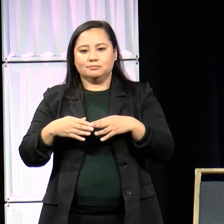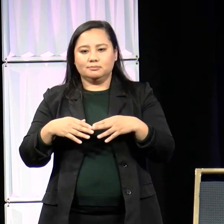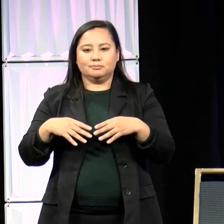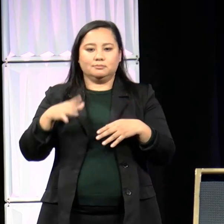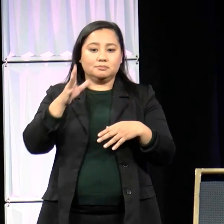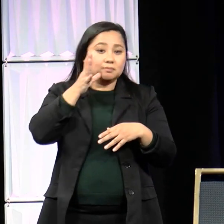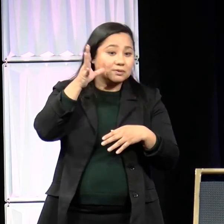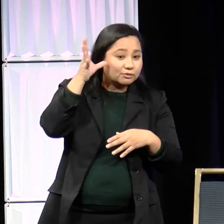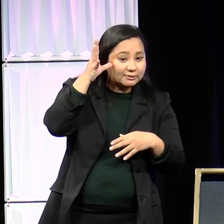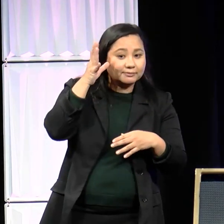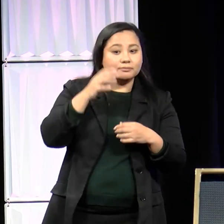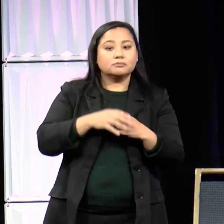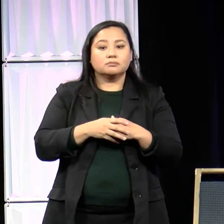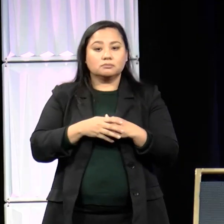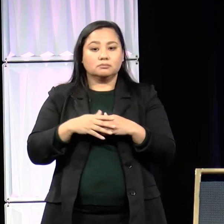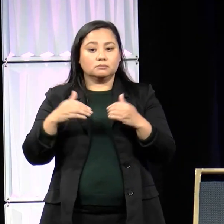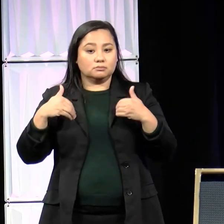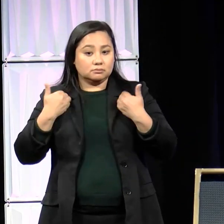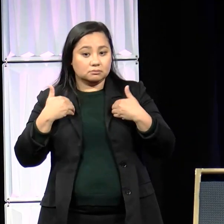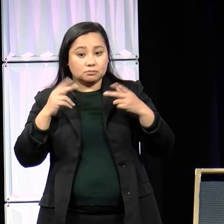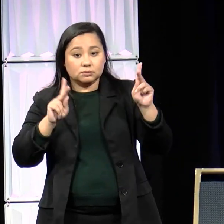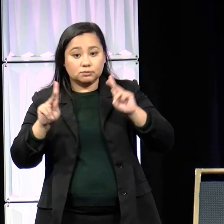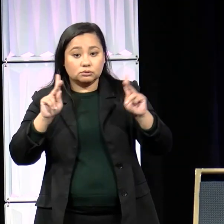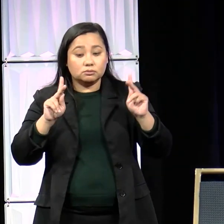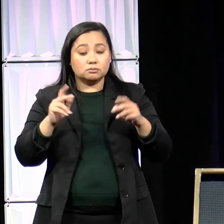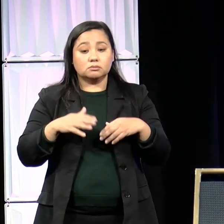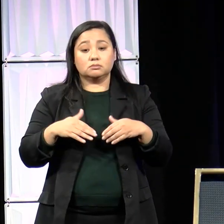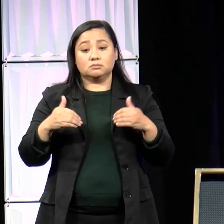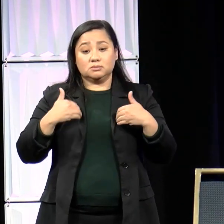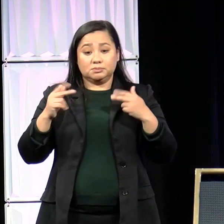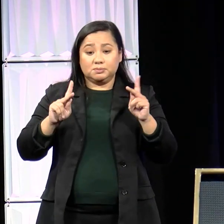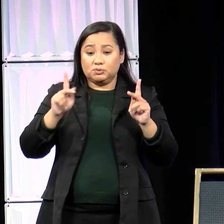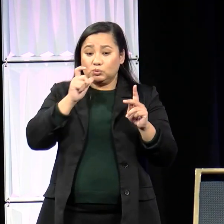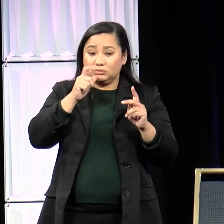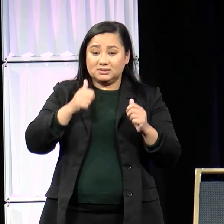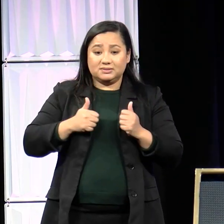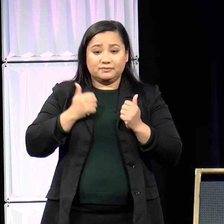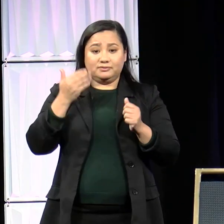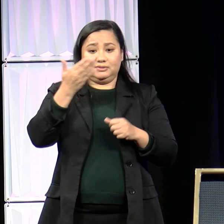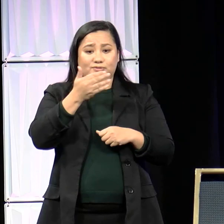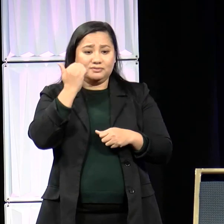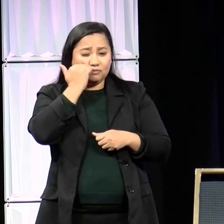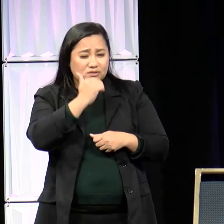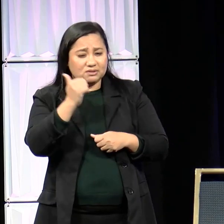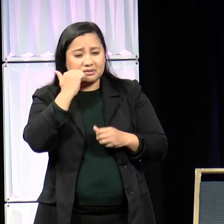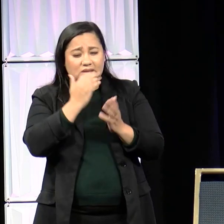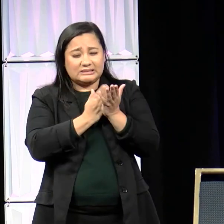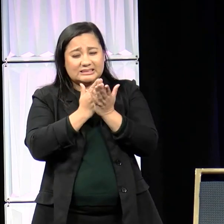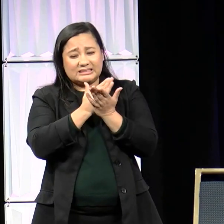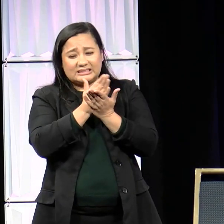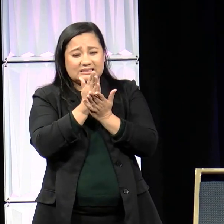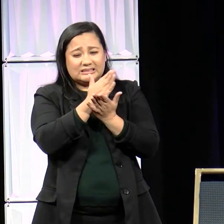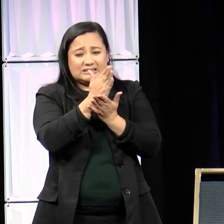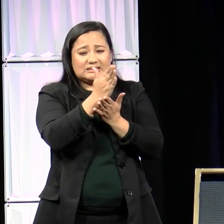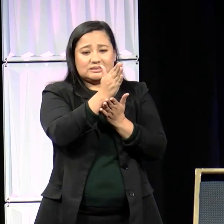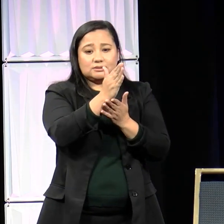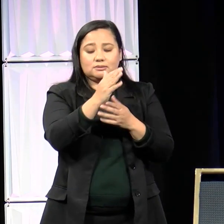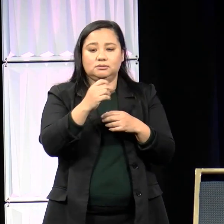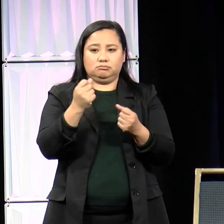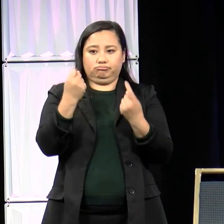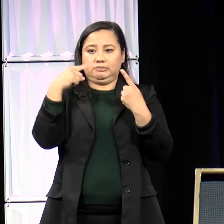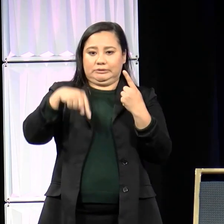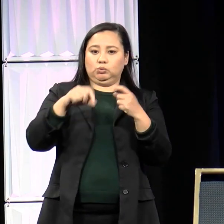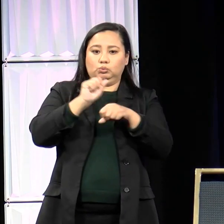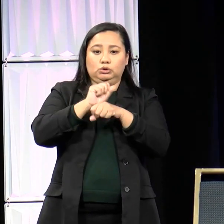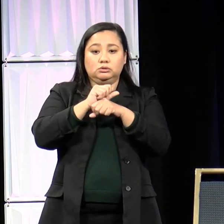young people, with the people who live there every day and understand the work that we are all doing. We can't say we're trying to fix a